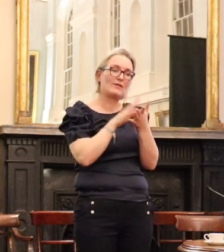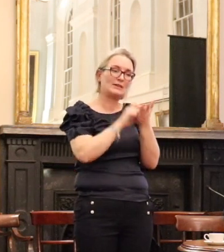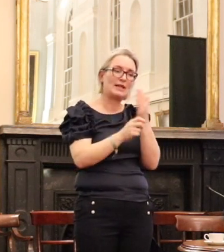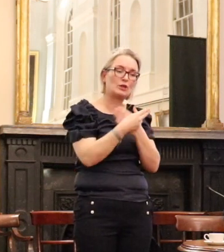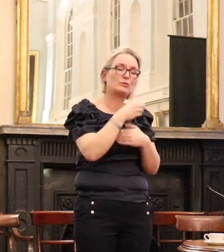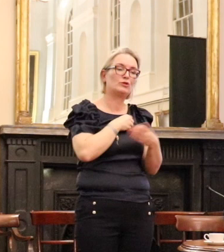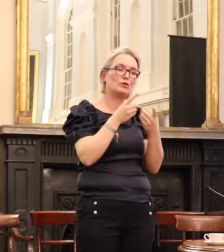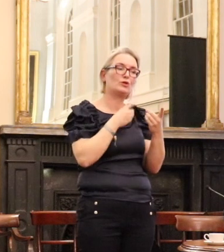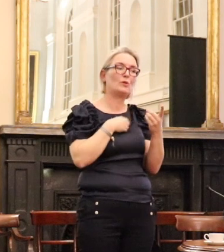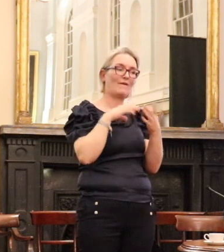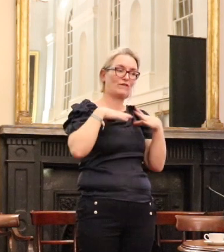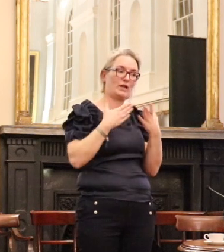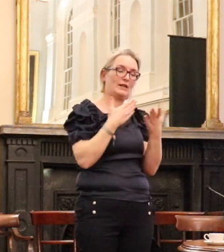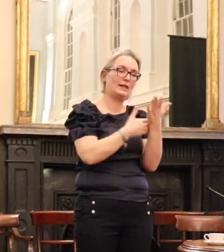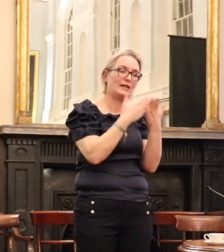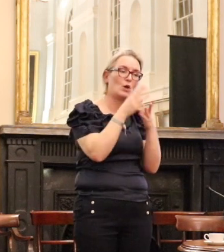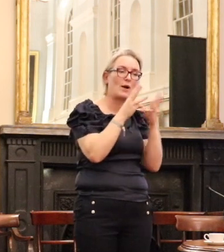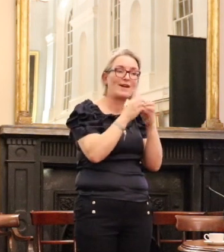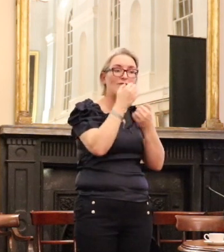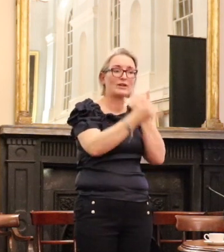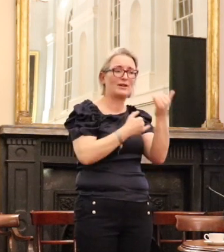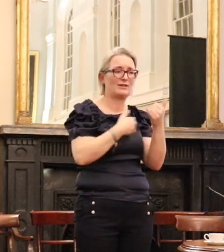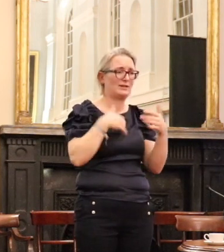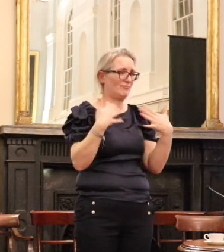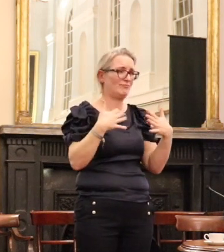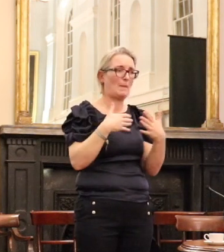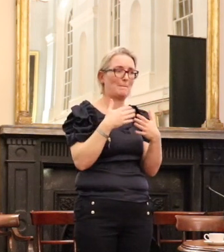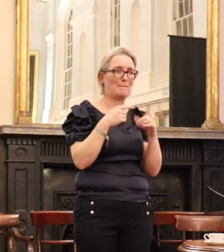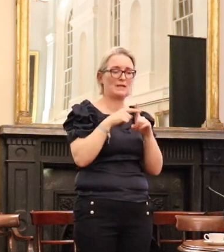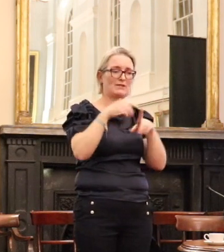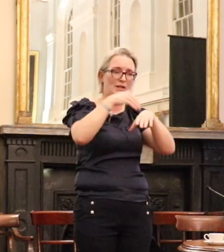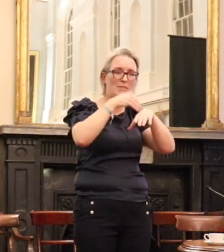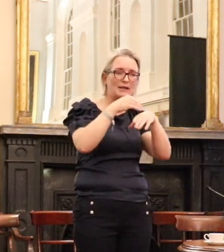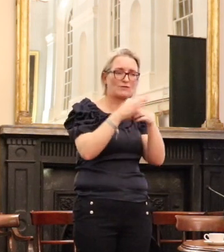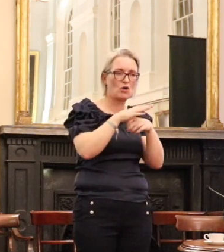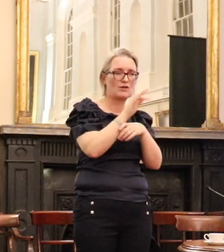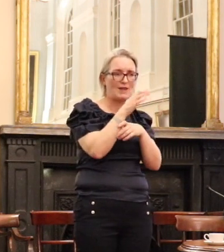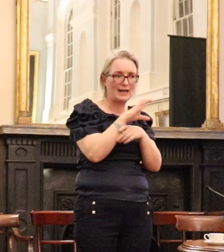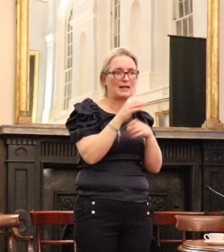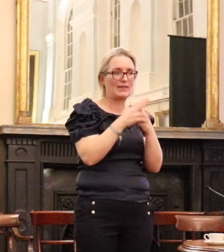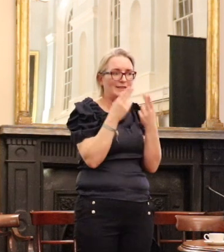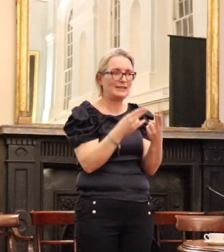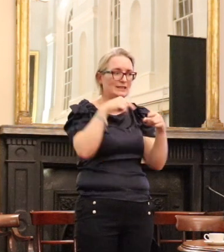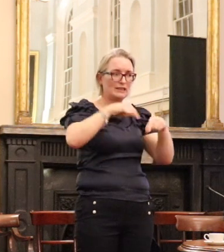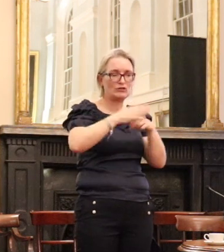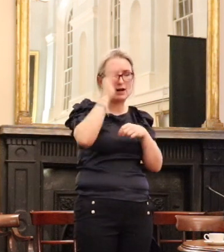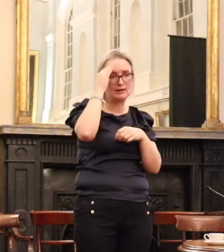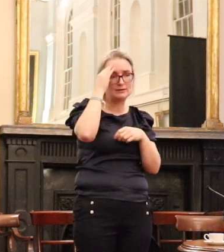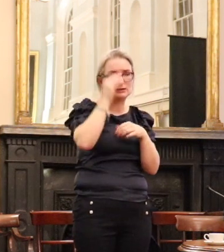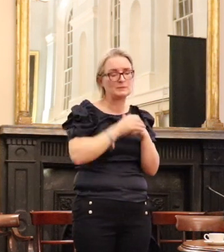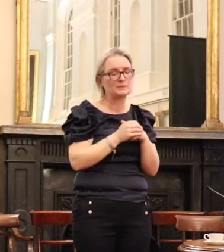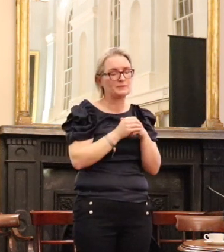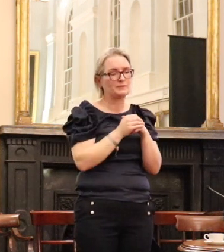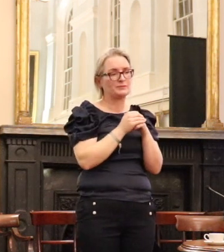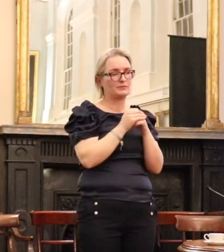free legal work every year and that's a massive contribution to meeting on men in legal need in the country. We've also had